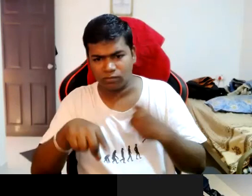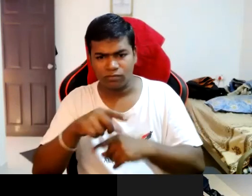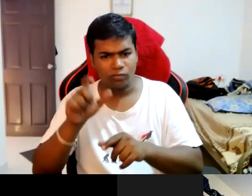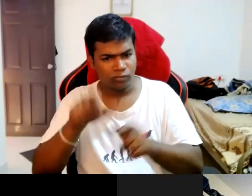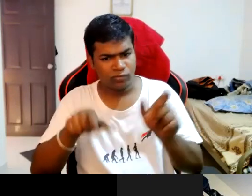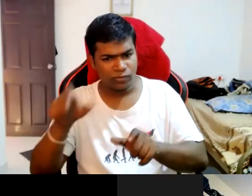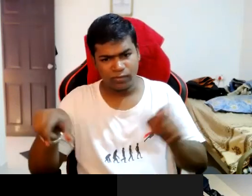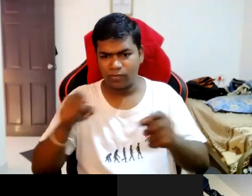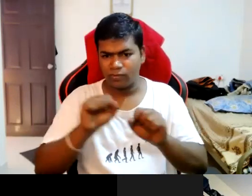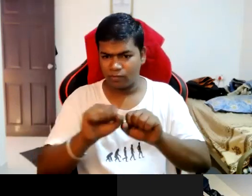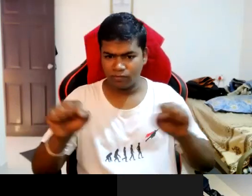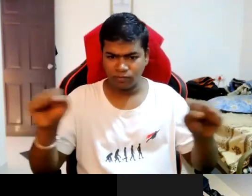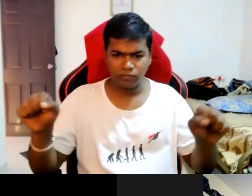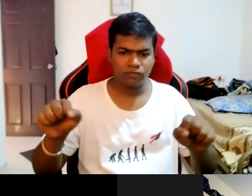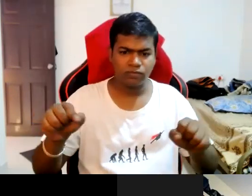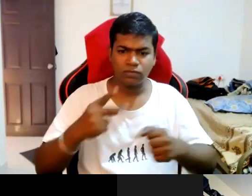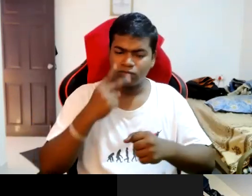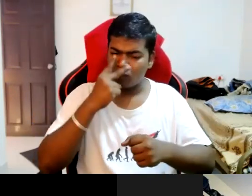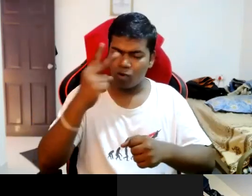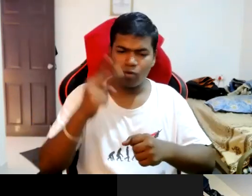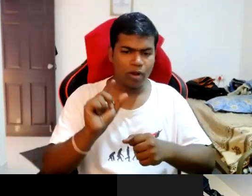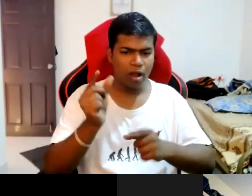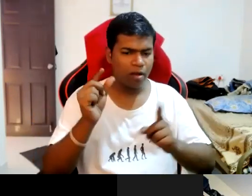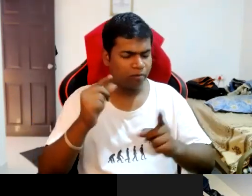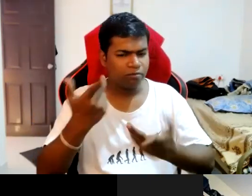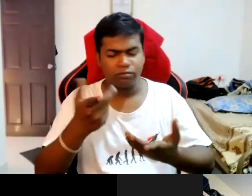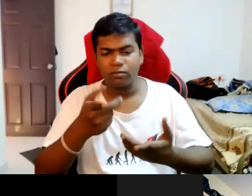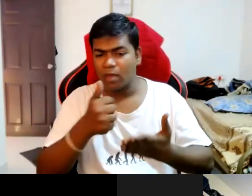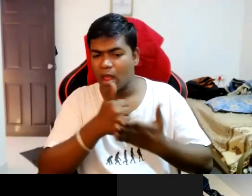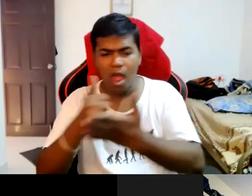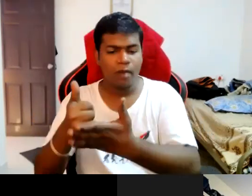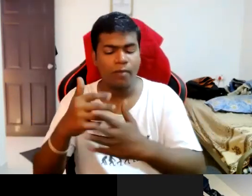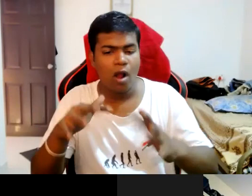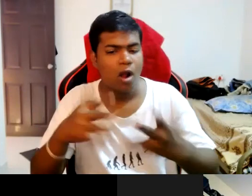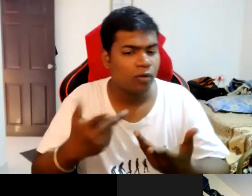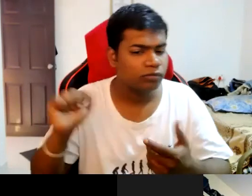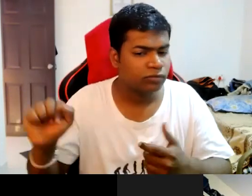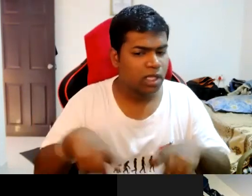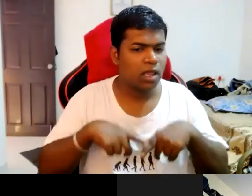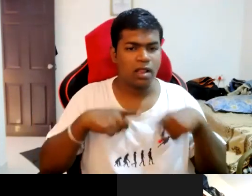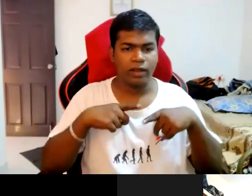that they can look up and and get help in their life